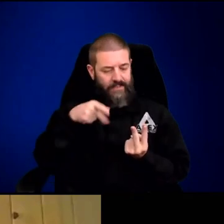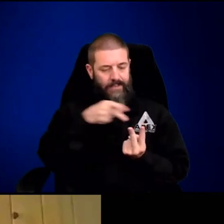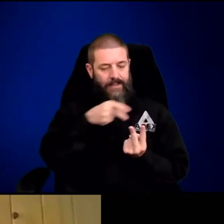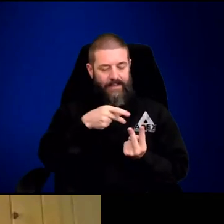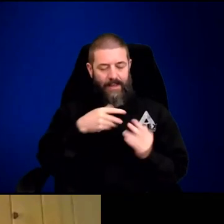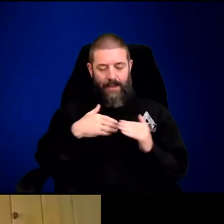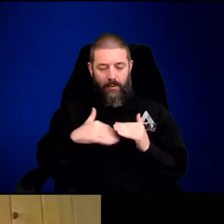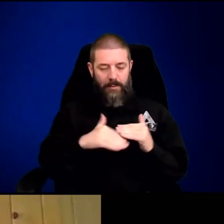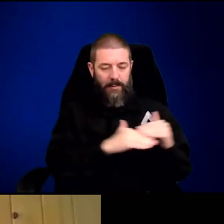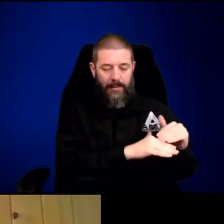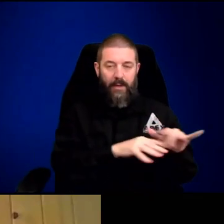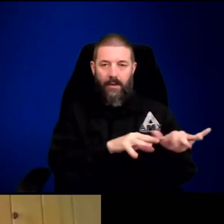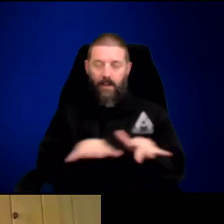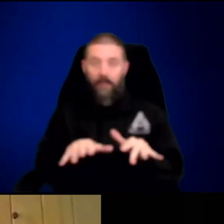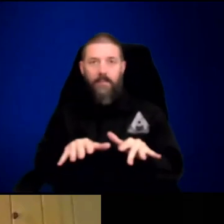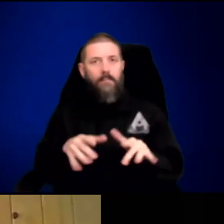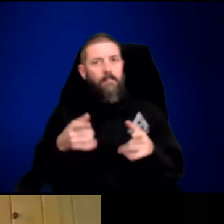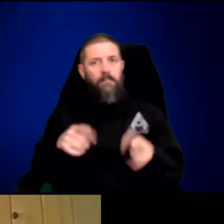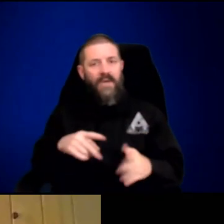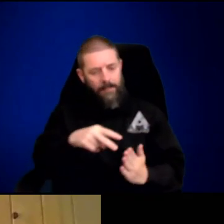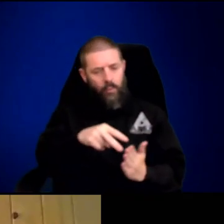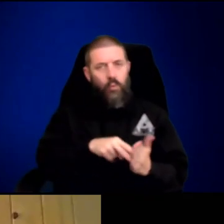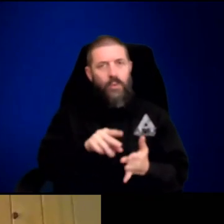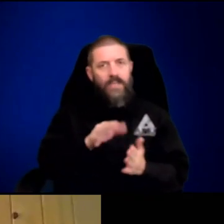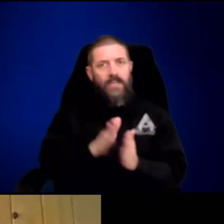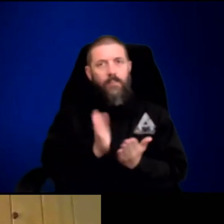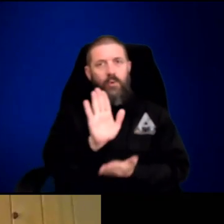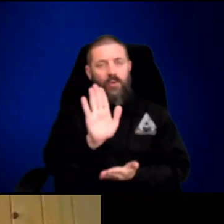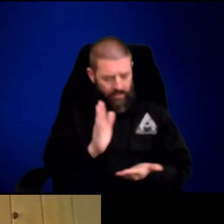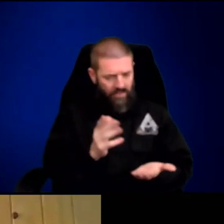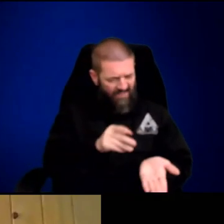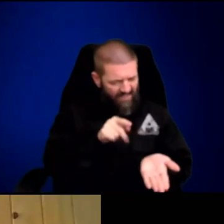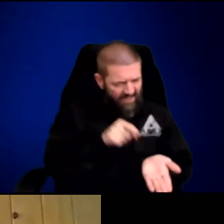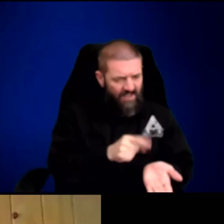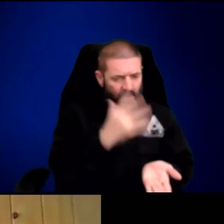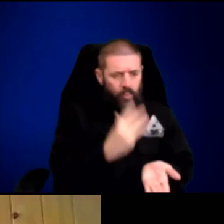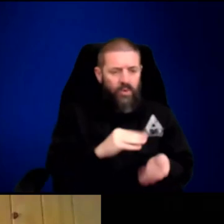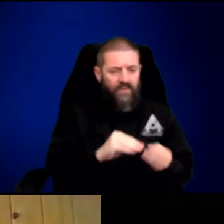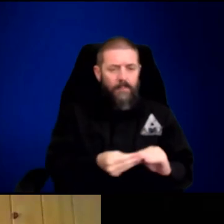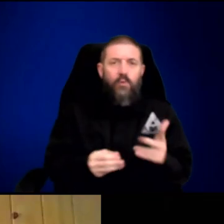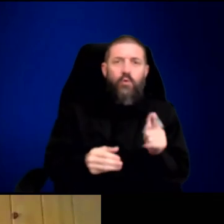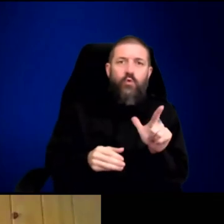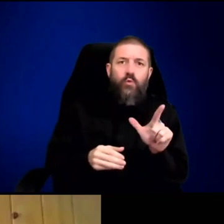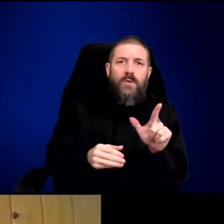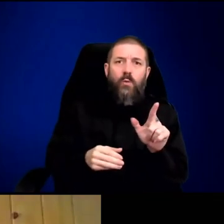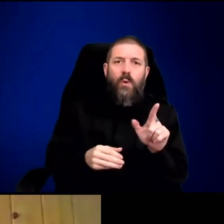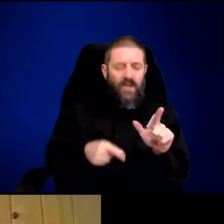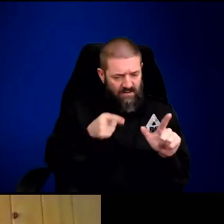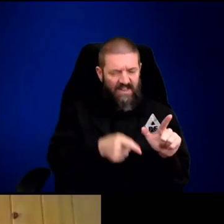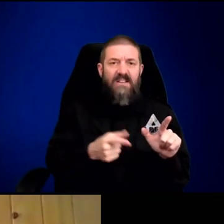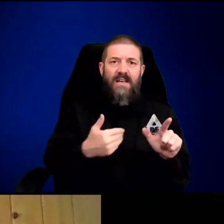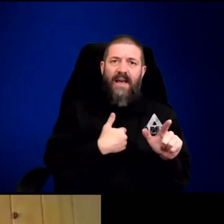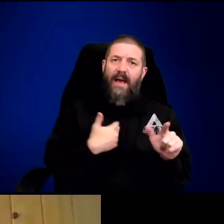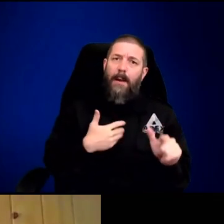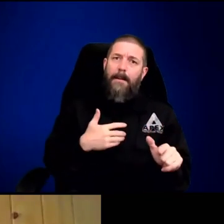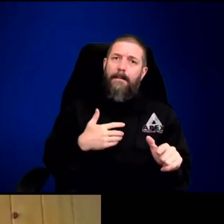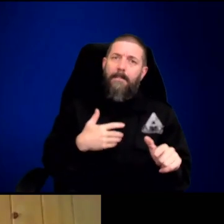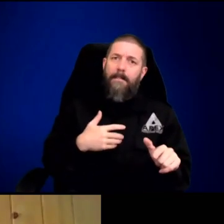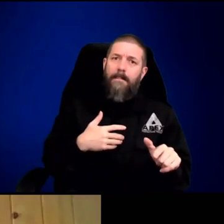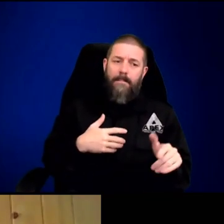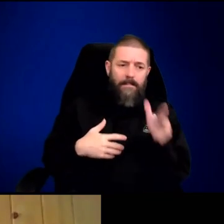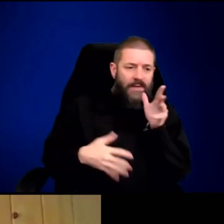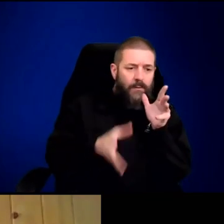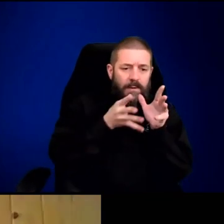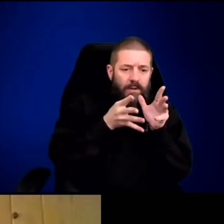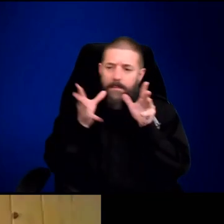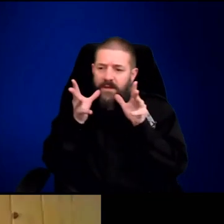first started teaching wolves, when there was only two wolves and they're the breeding pair and stuff like that. But when you read about 21, and now I'm assuming this